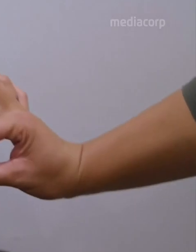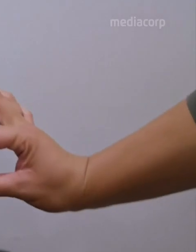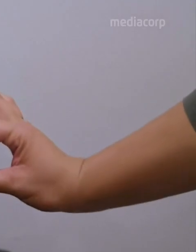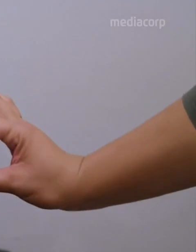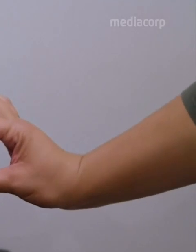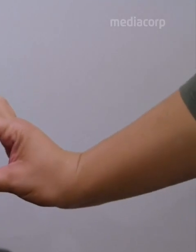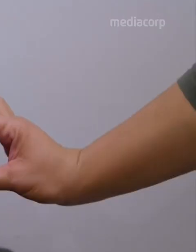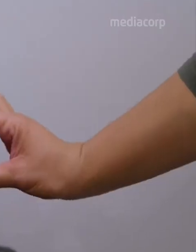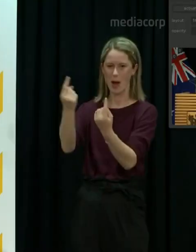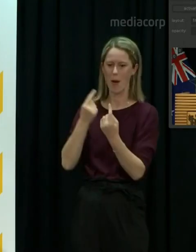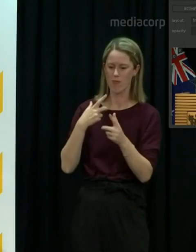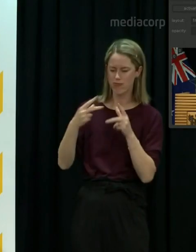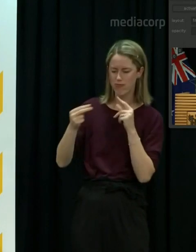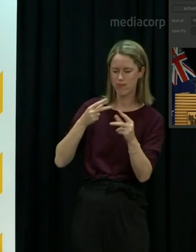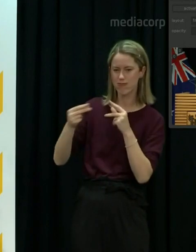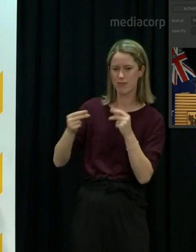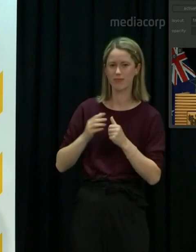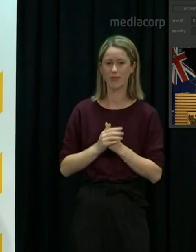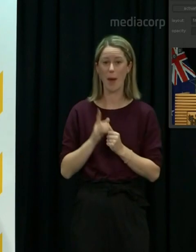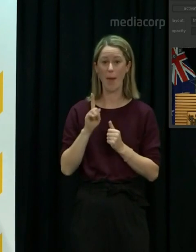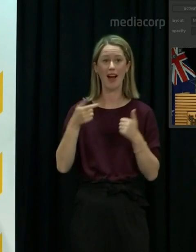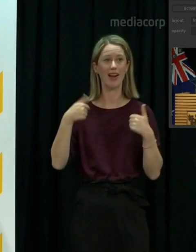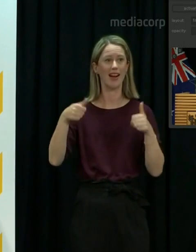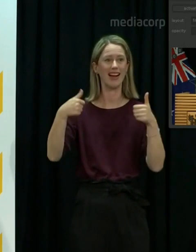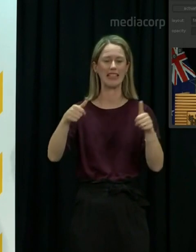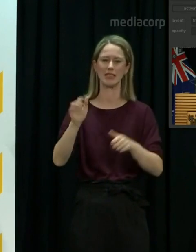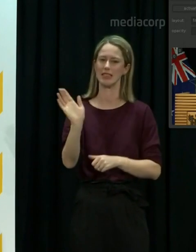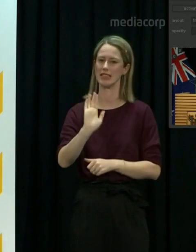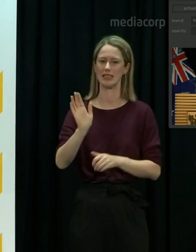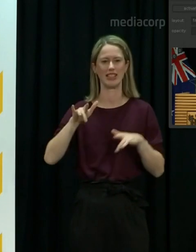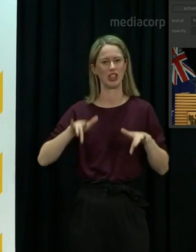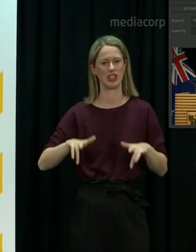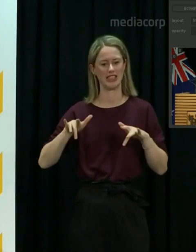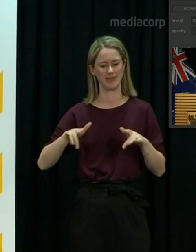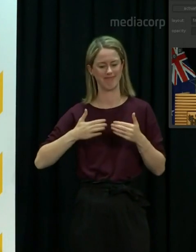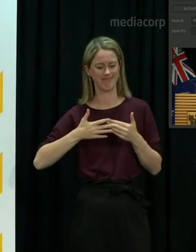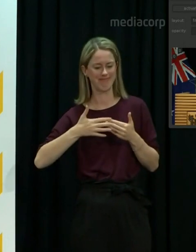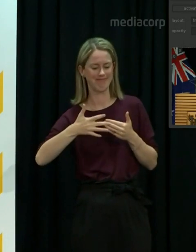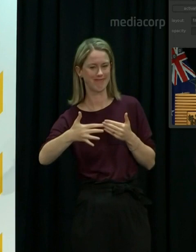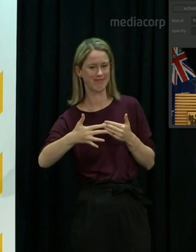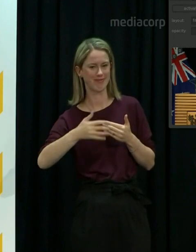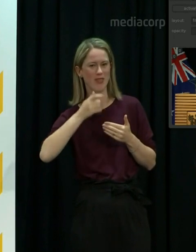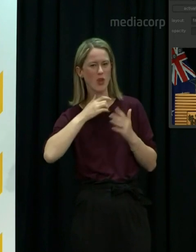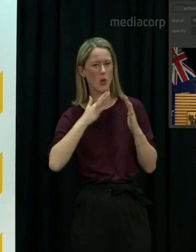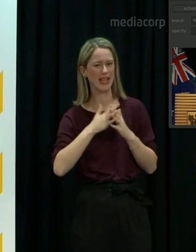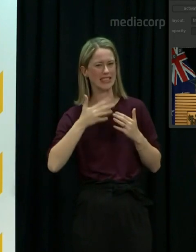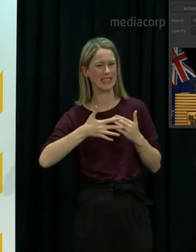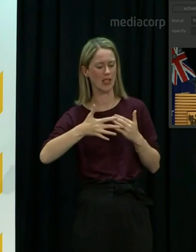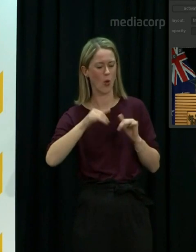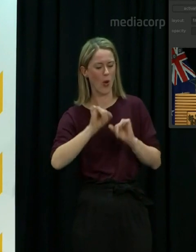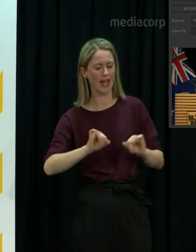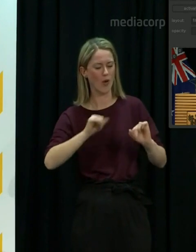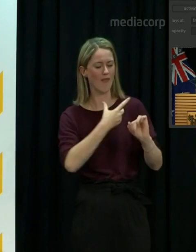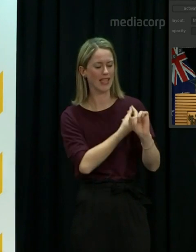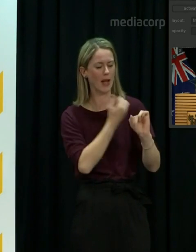of higher levels of vaccination. But we are not there yet. And over the next few weeks, while we lift those levels of vaccination for